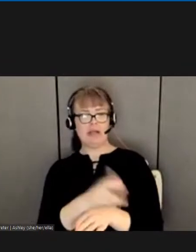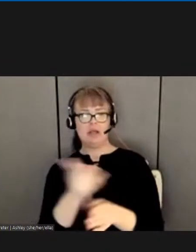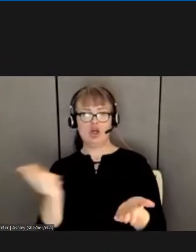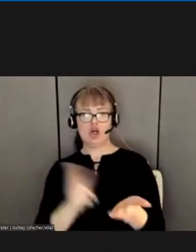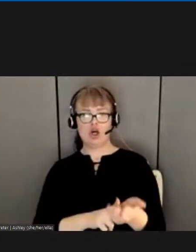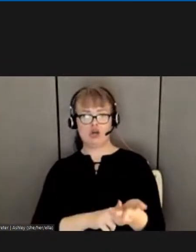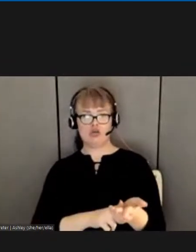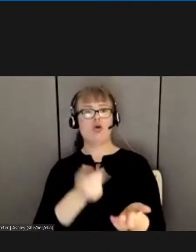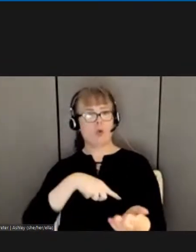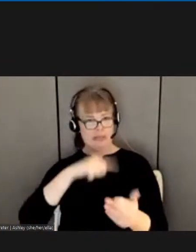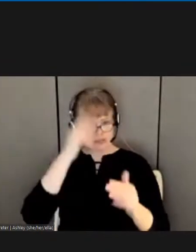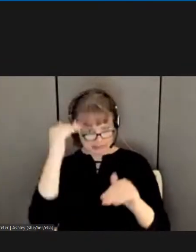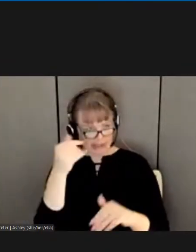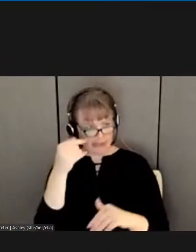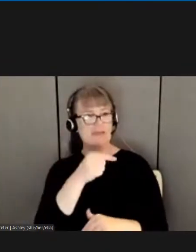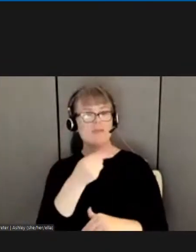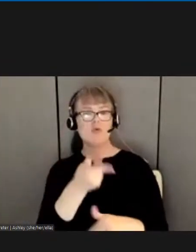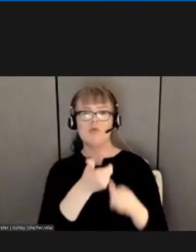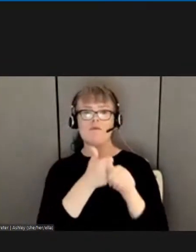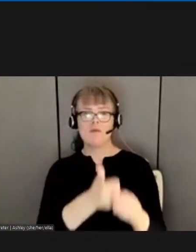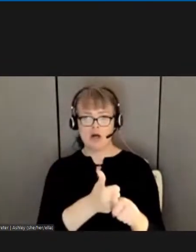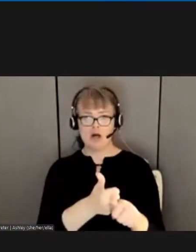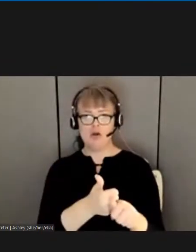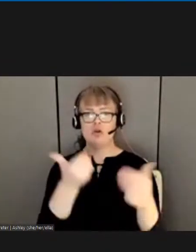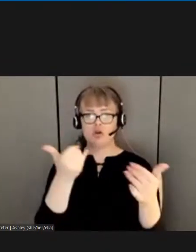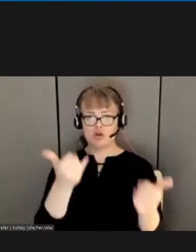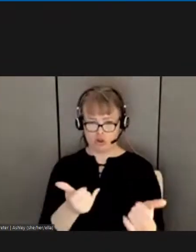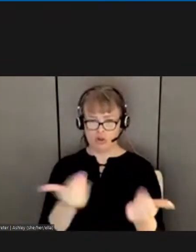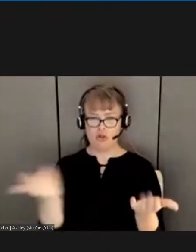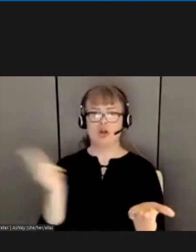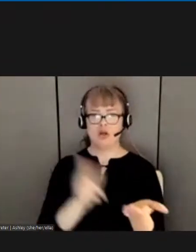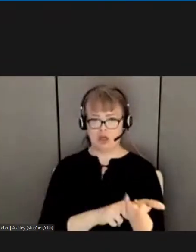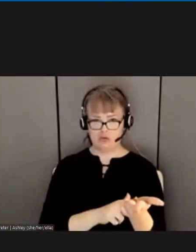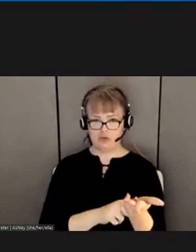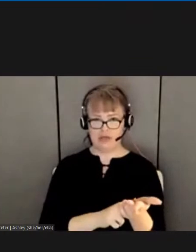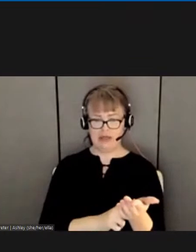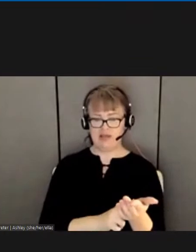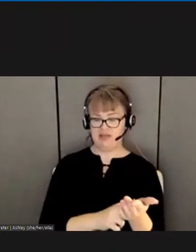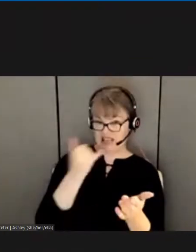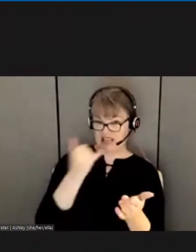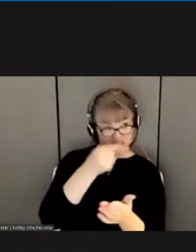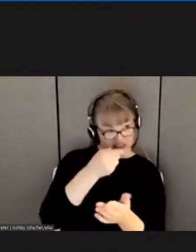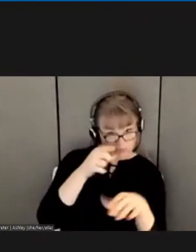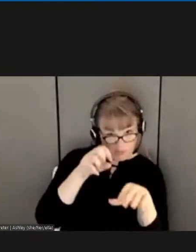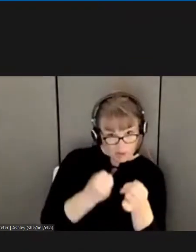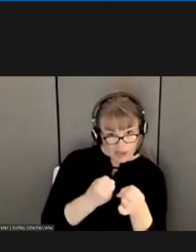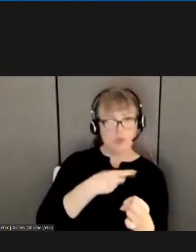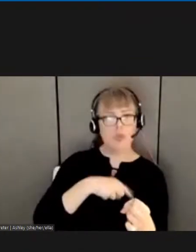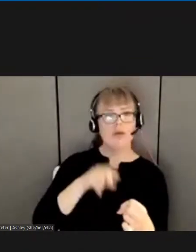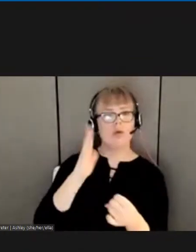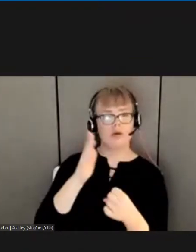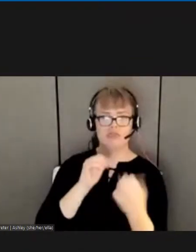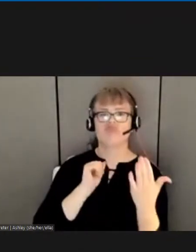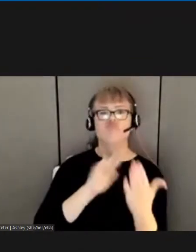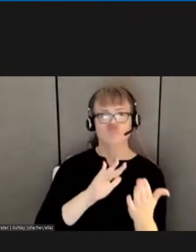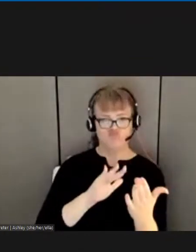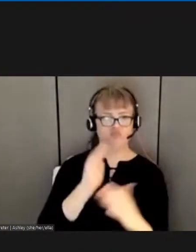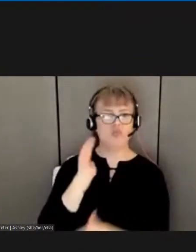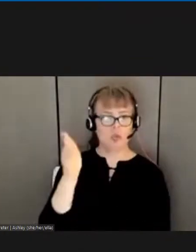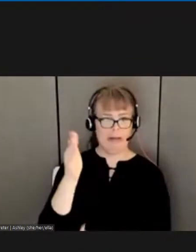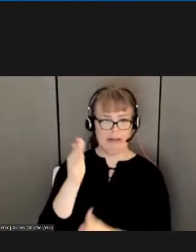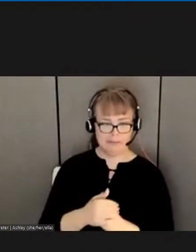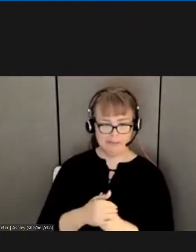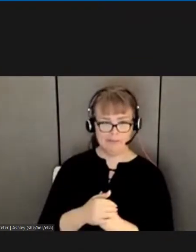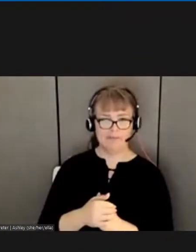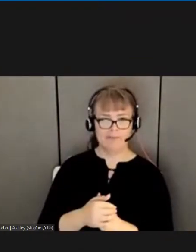service to the contract we currently have. And we will be addressing those things simultaneously. So I'm saying all this to